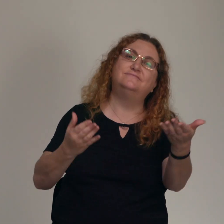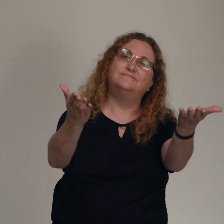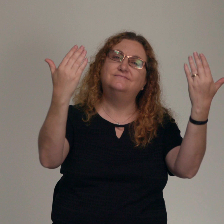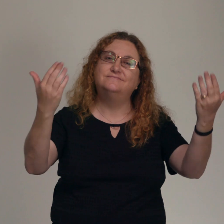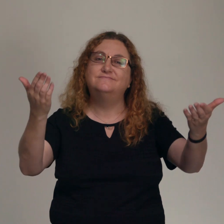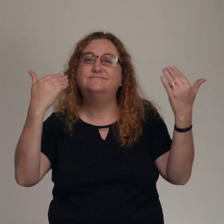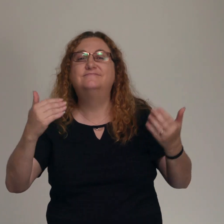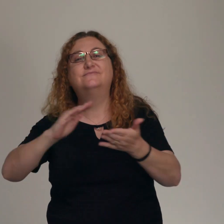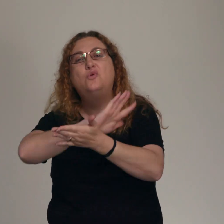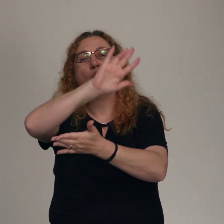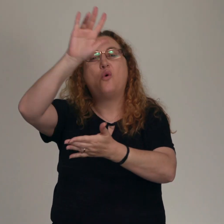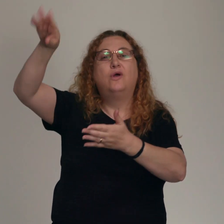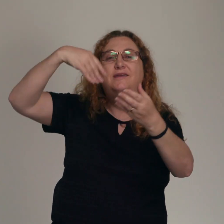as you are